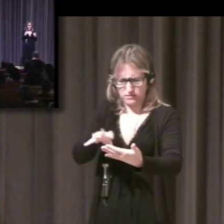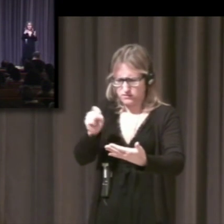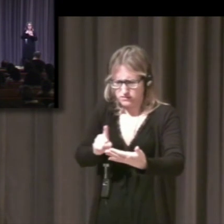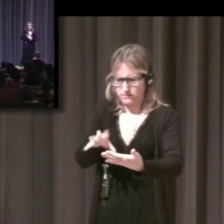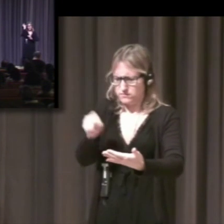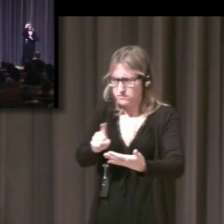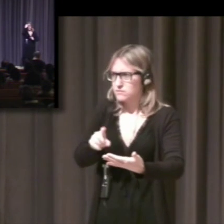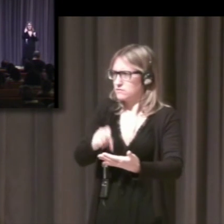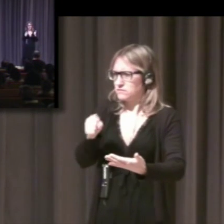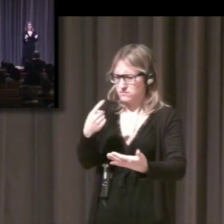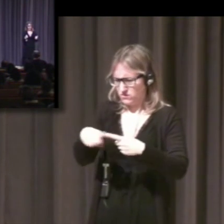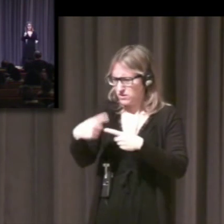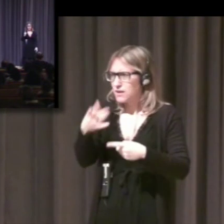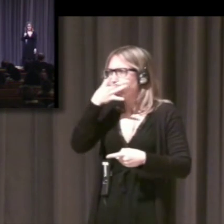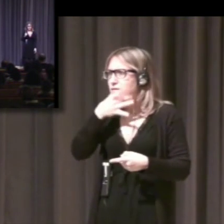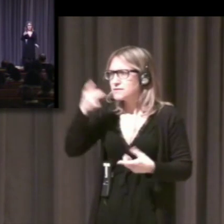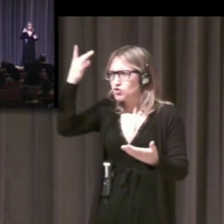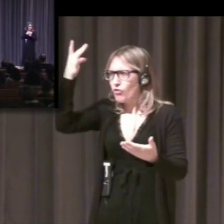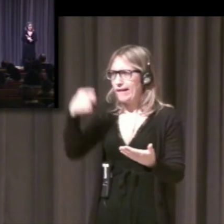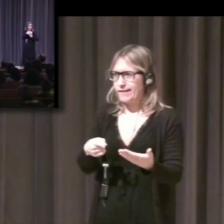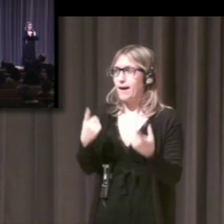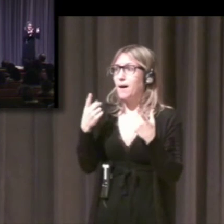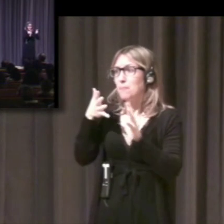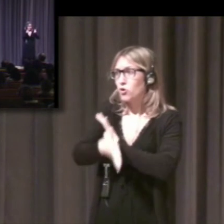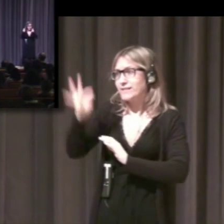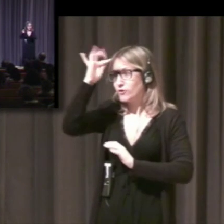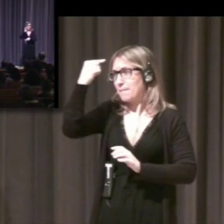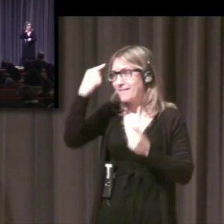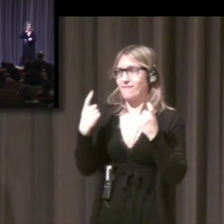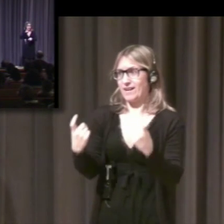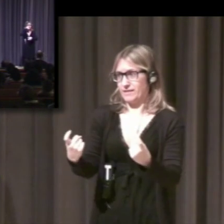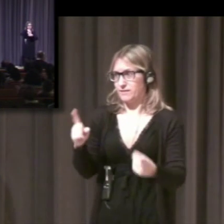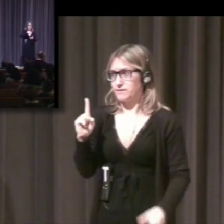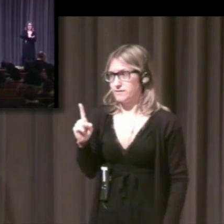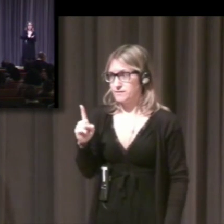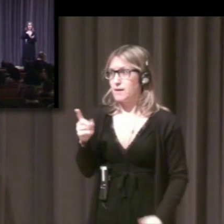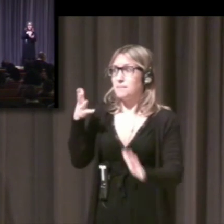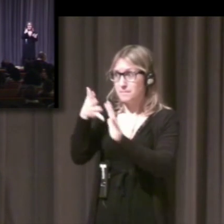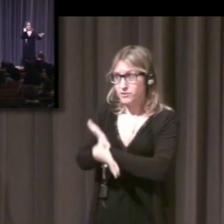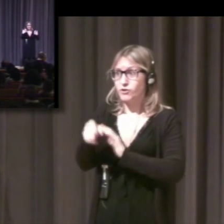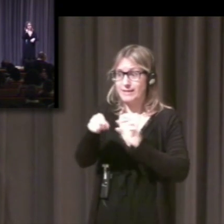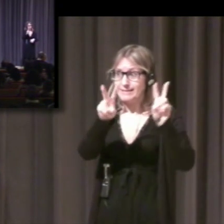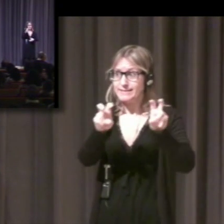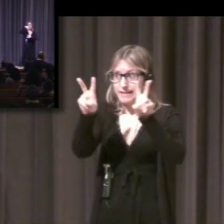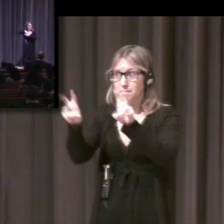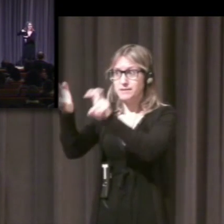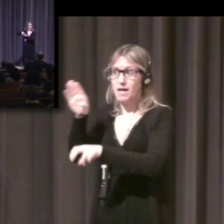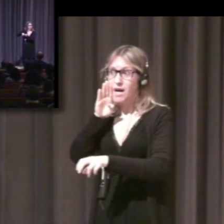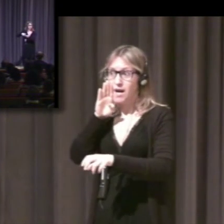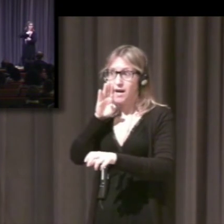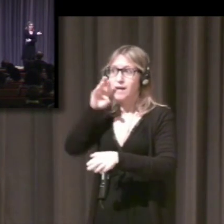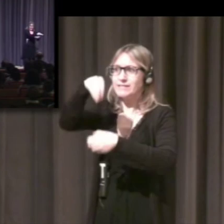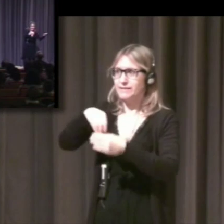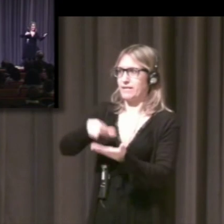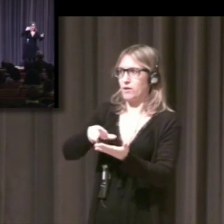obvious about language that are fundamental. They're part of how